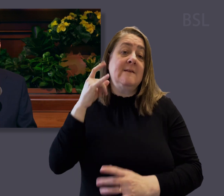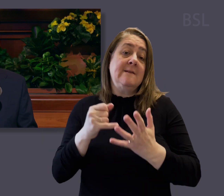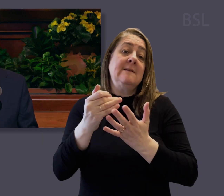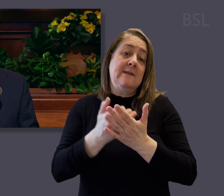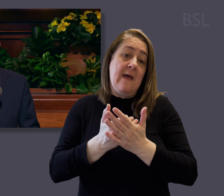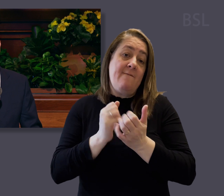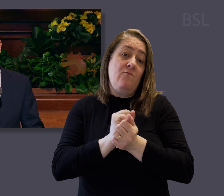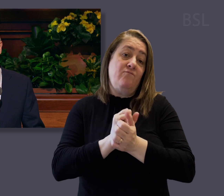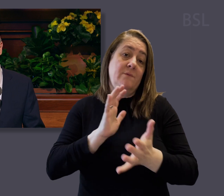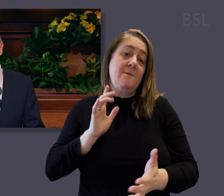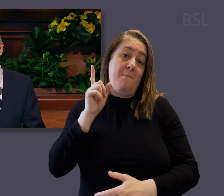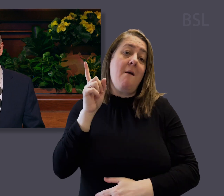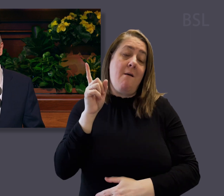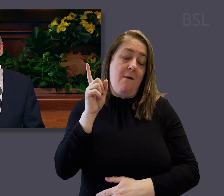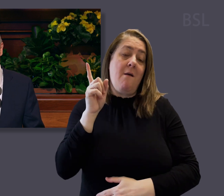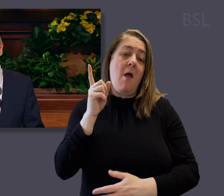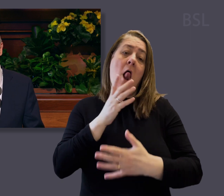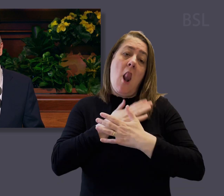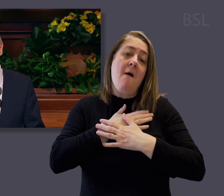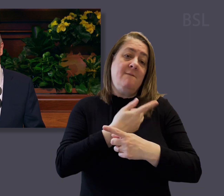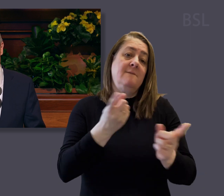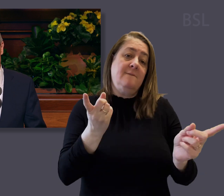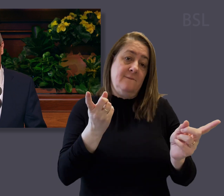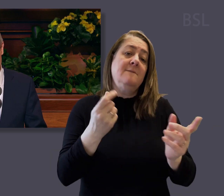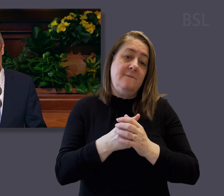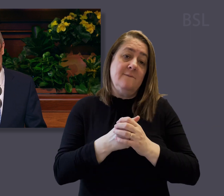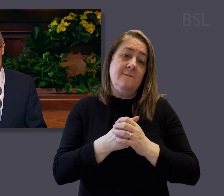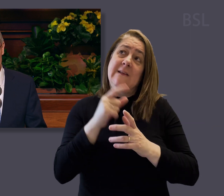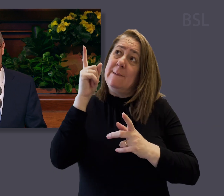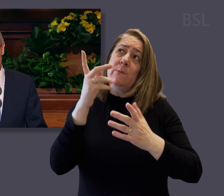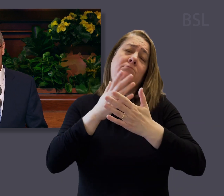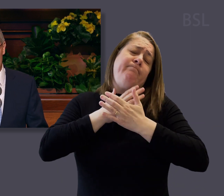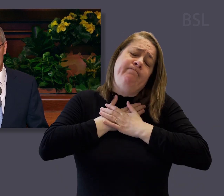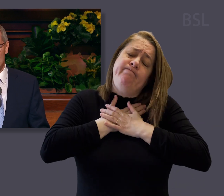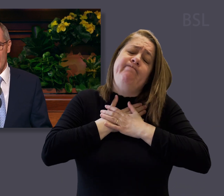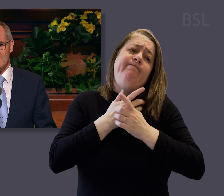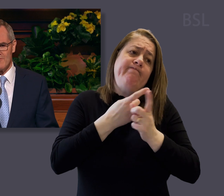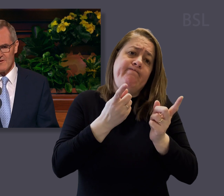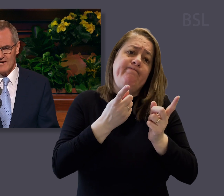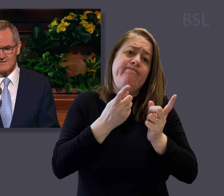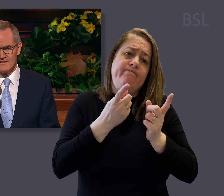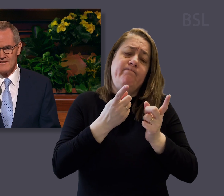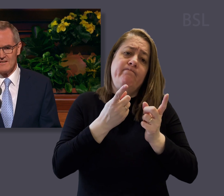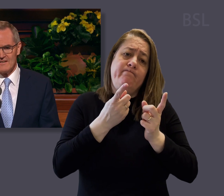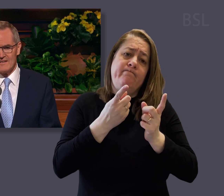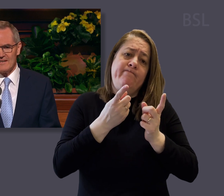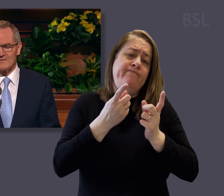He is our Savior and Redeemer. He loves us. He has compassion for us. He is